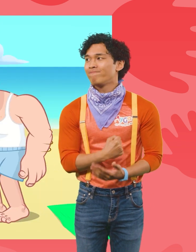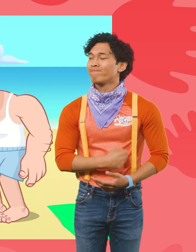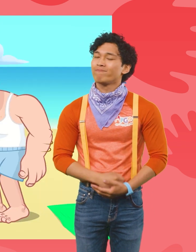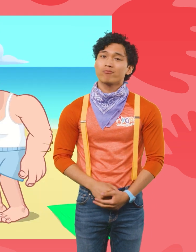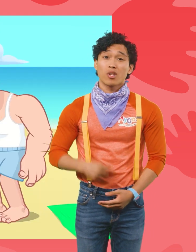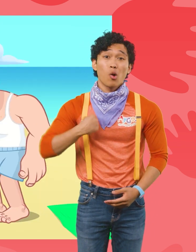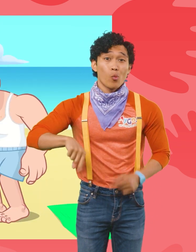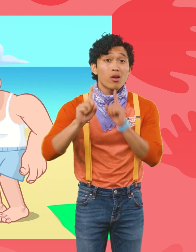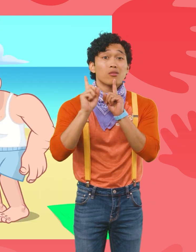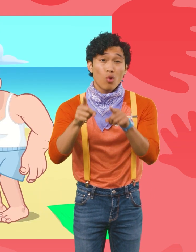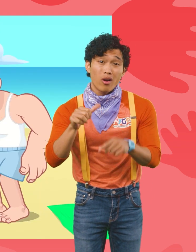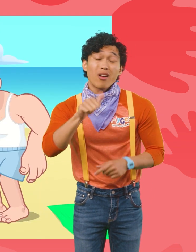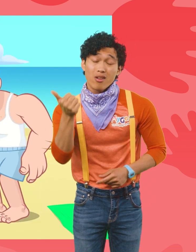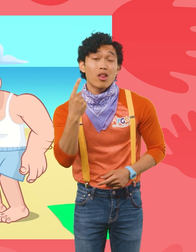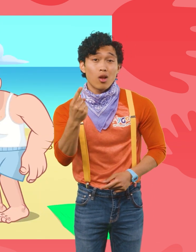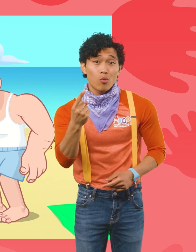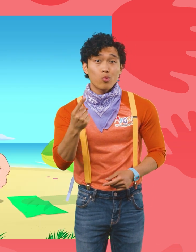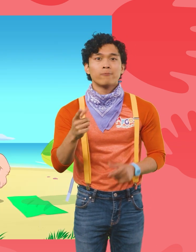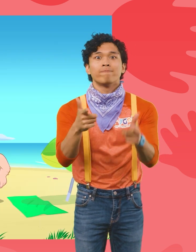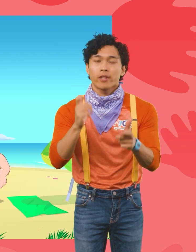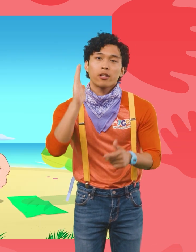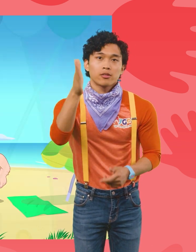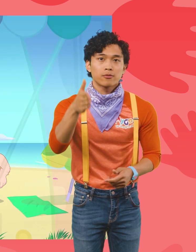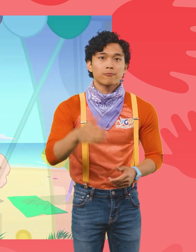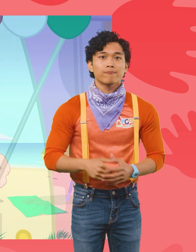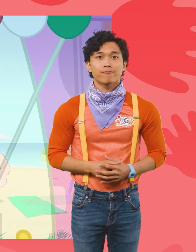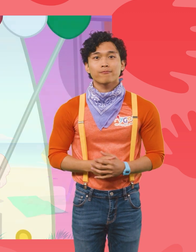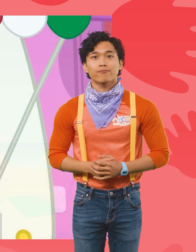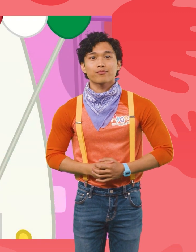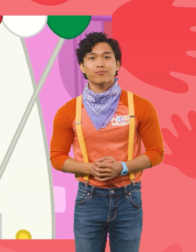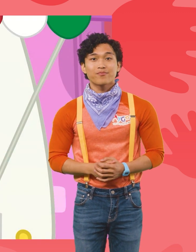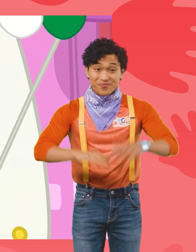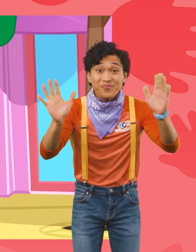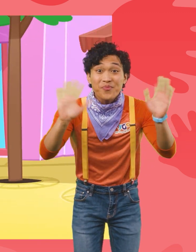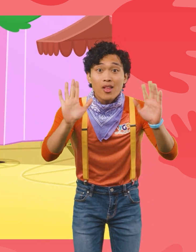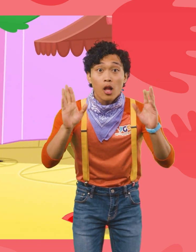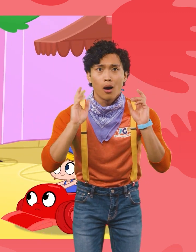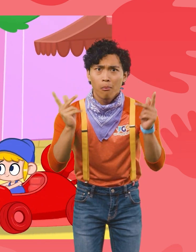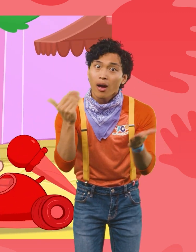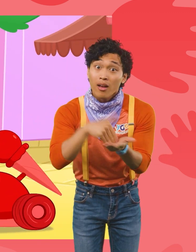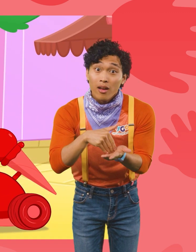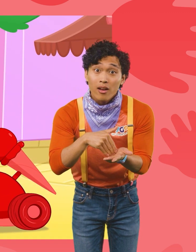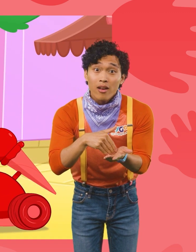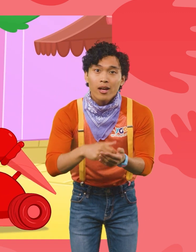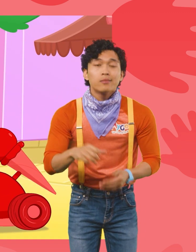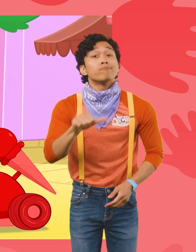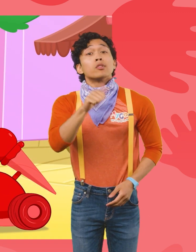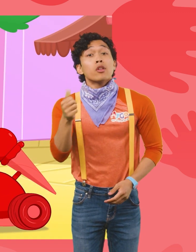We'll get another one real quick, Daddy. Hello! Back again. Another raw onion